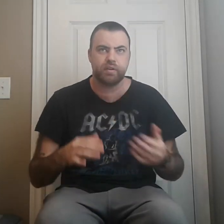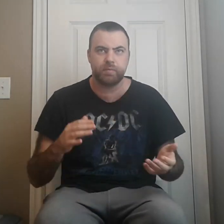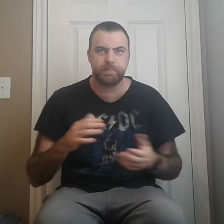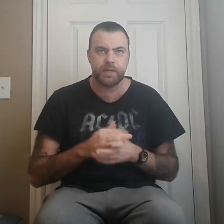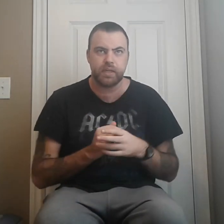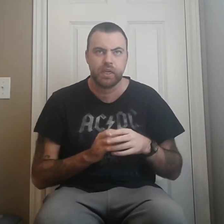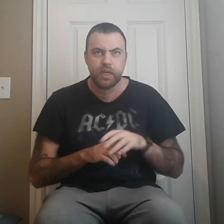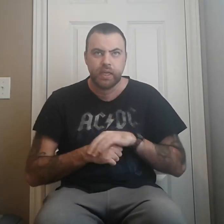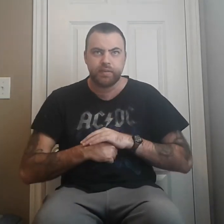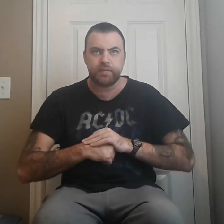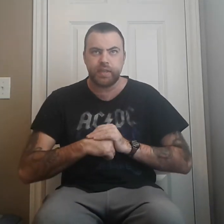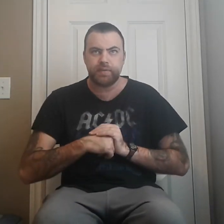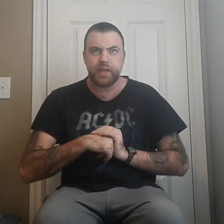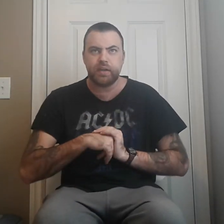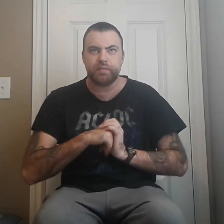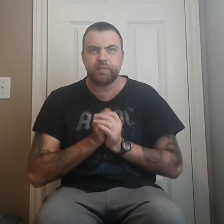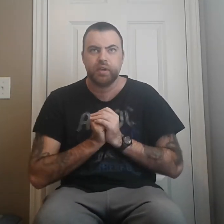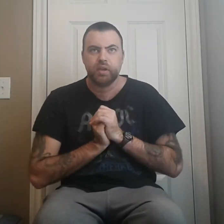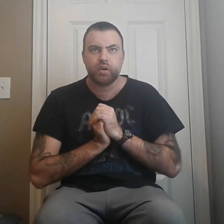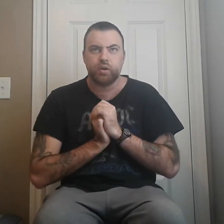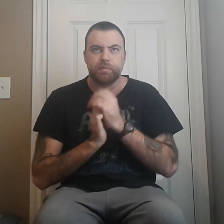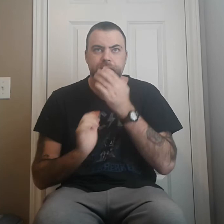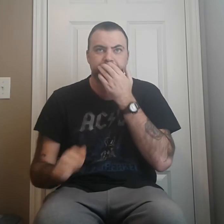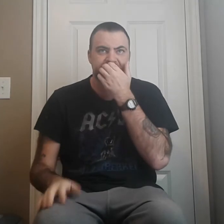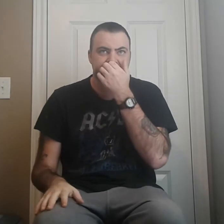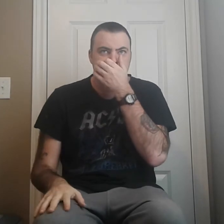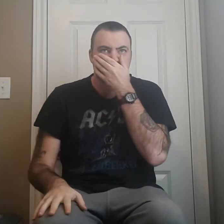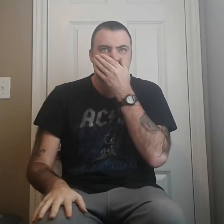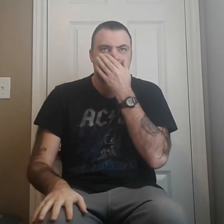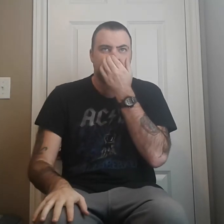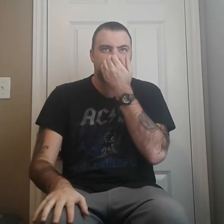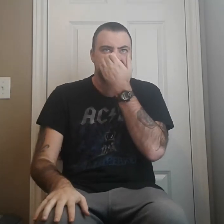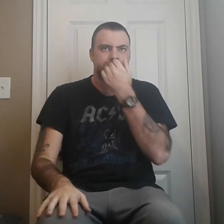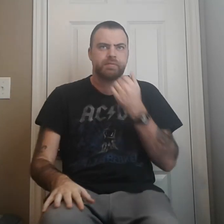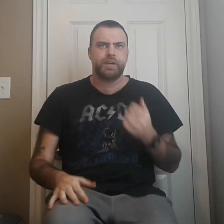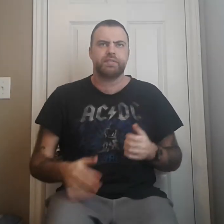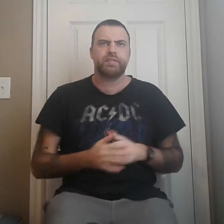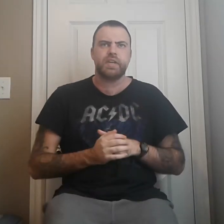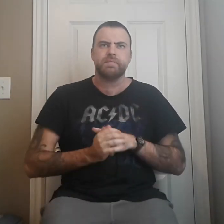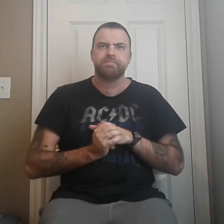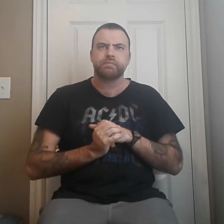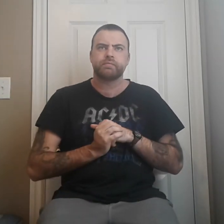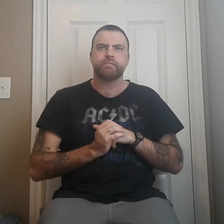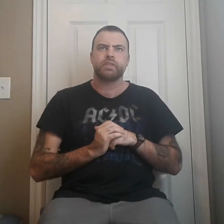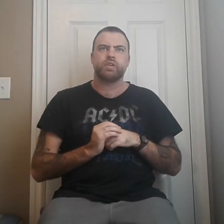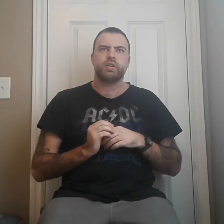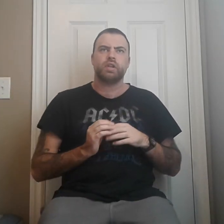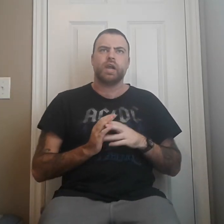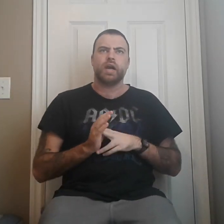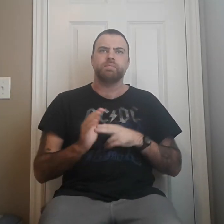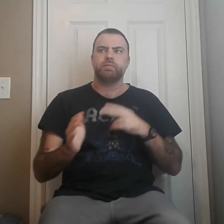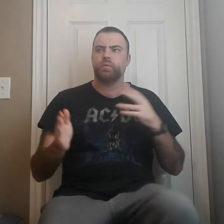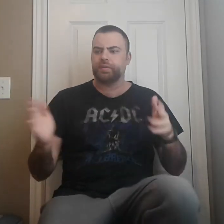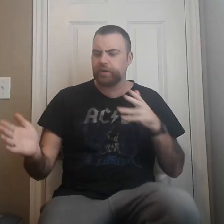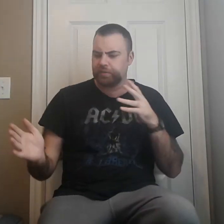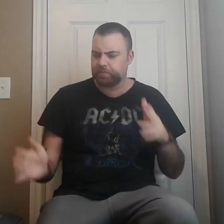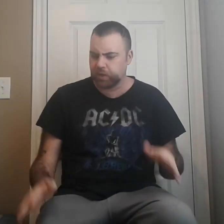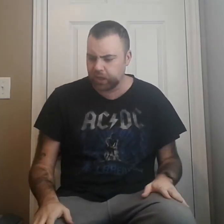it would be Stephen and his girlfriend, um, um, Francine, um, were there as well.